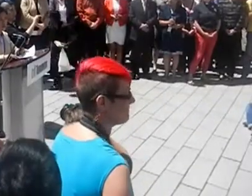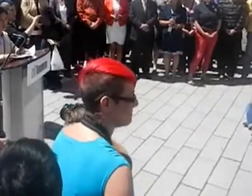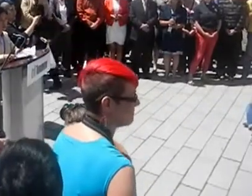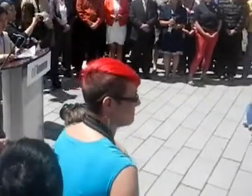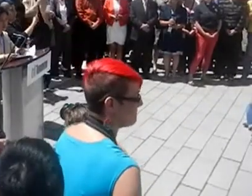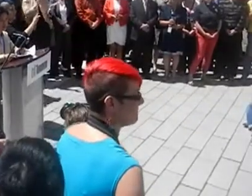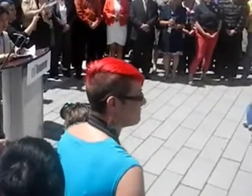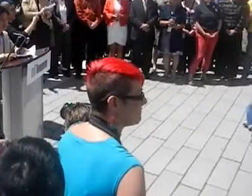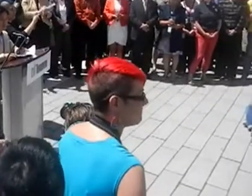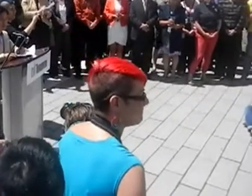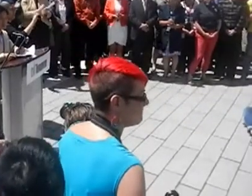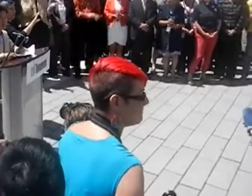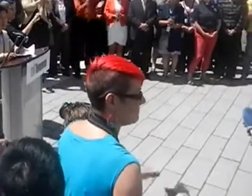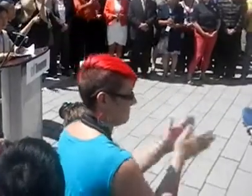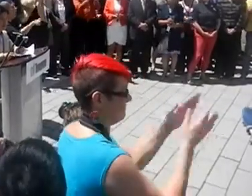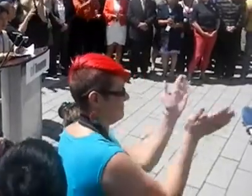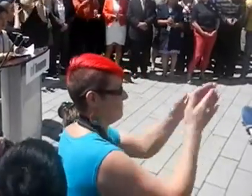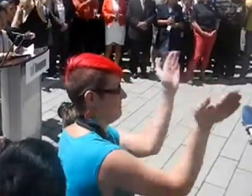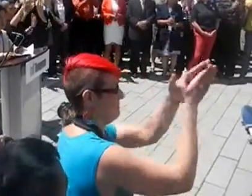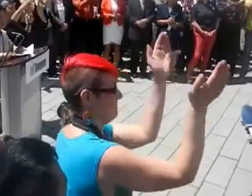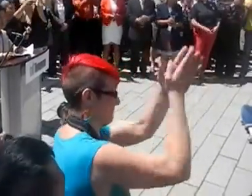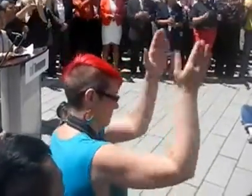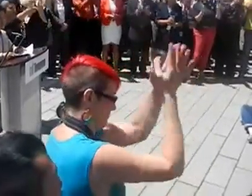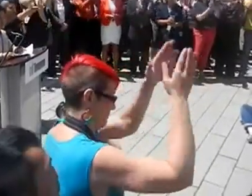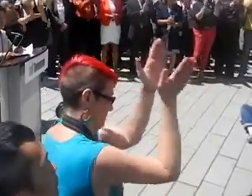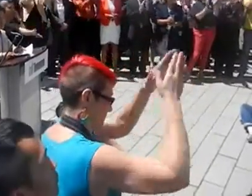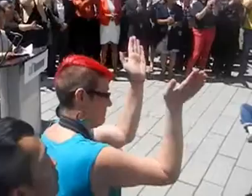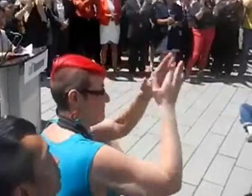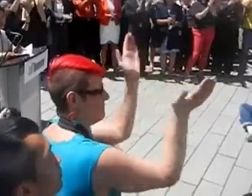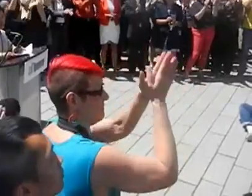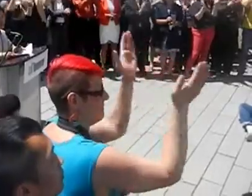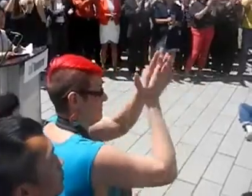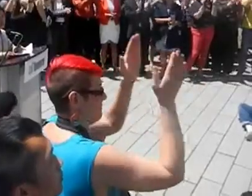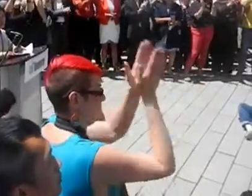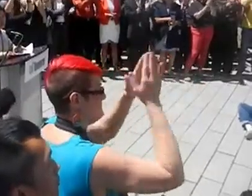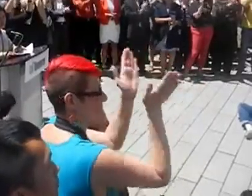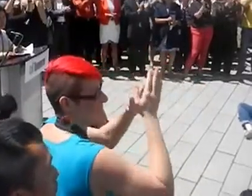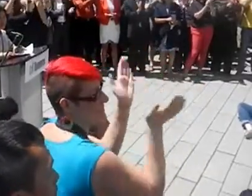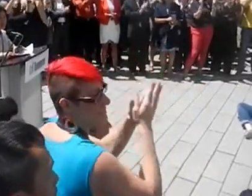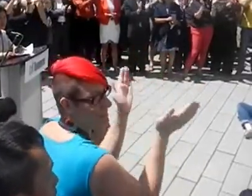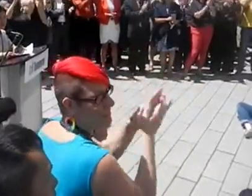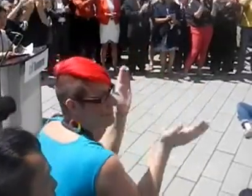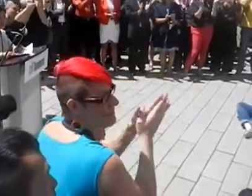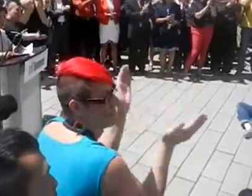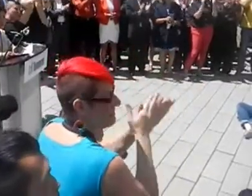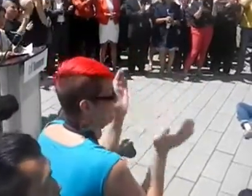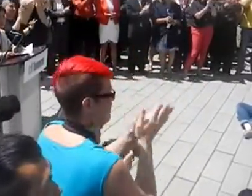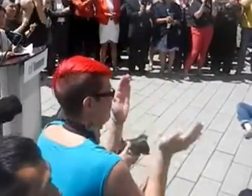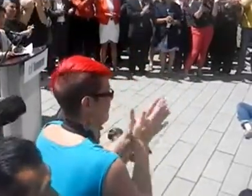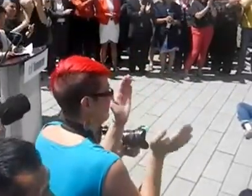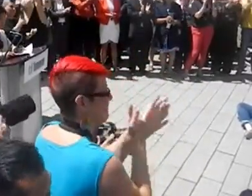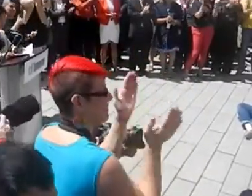about his contributions later on. And he is here joining us today. Welcome Goran to the City of Toronto.